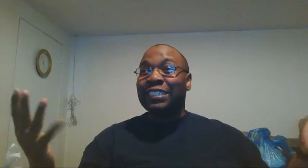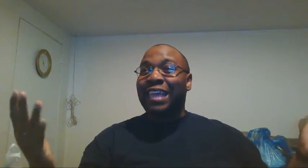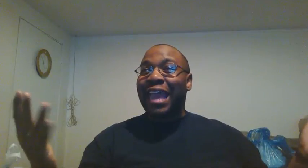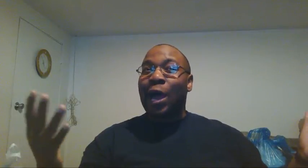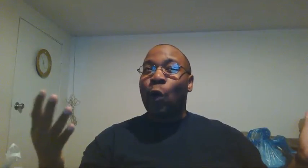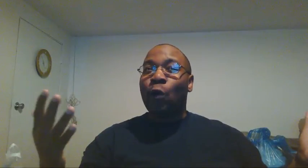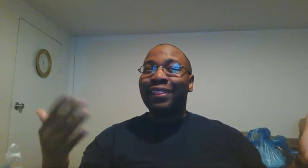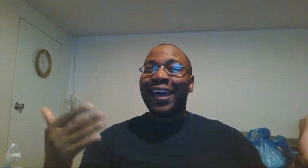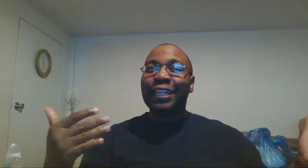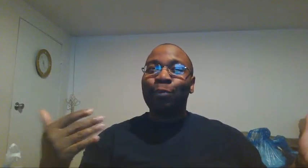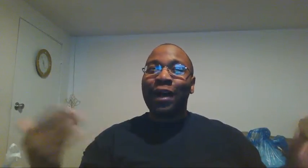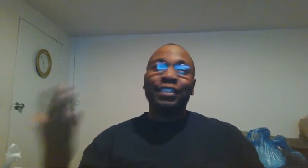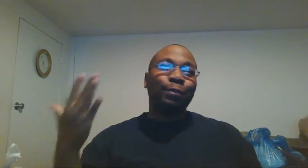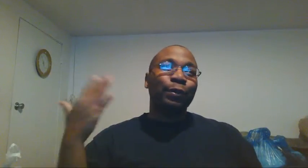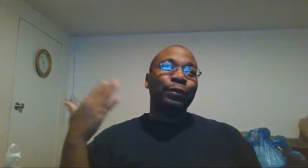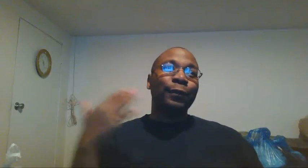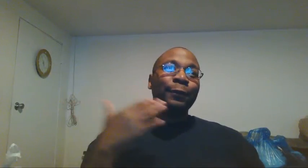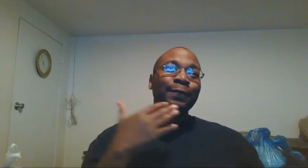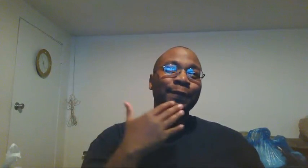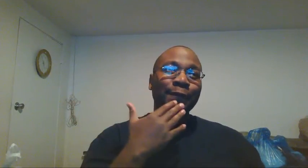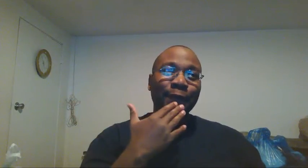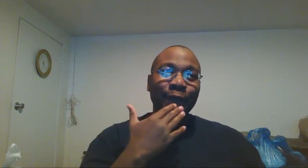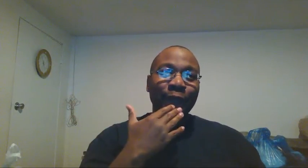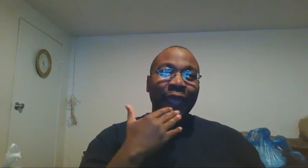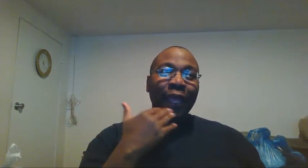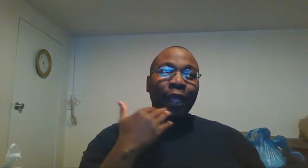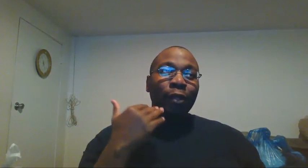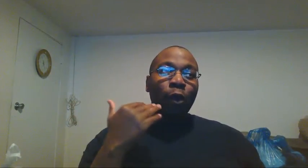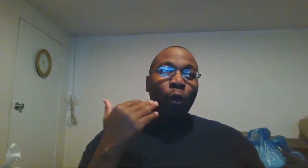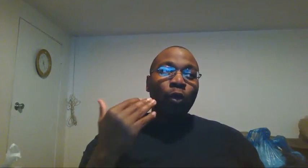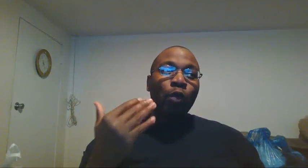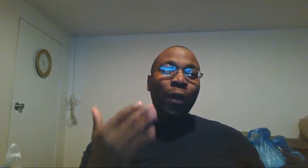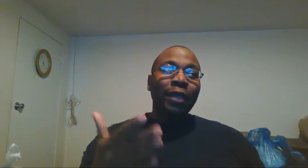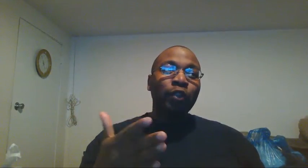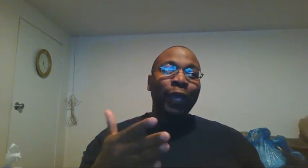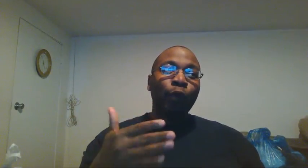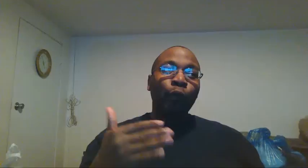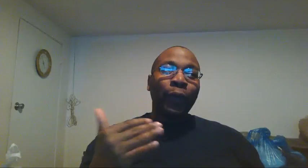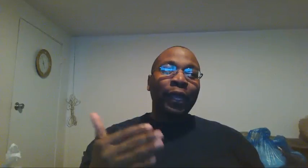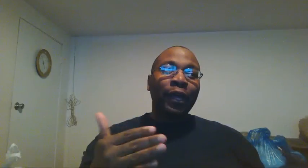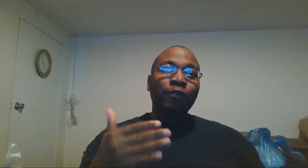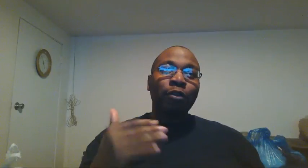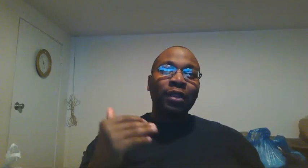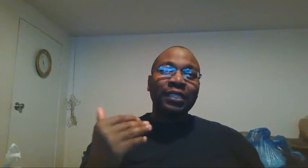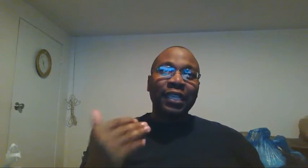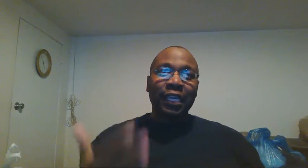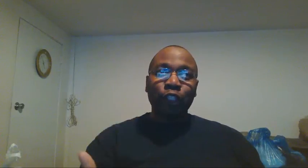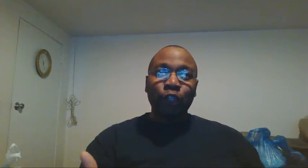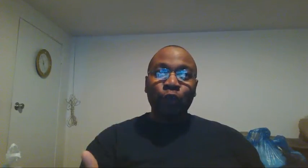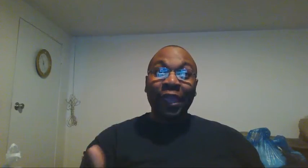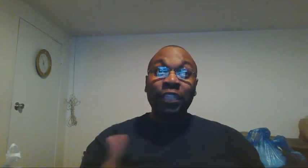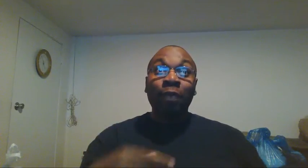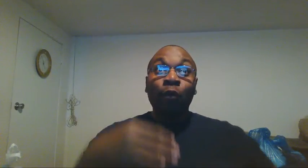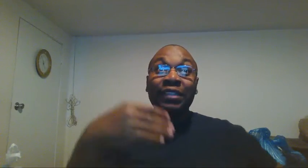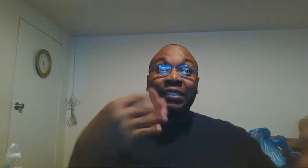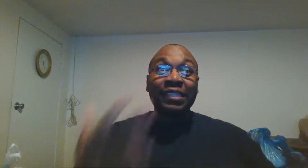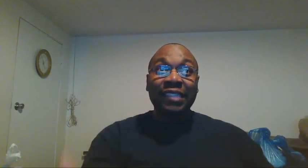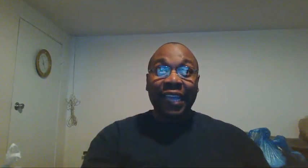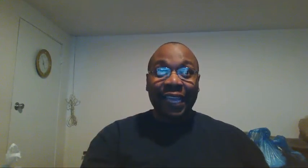how that is possible the only way to get rid of your lust issue is by resisting it